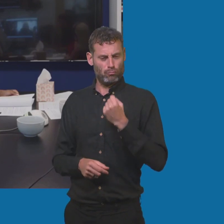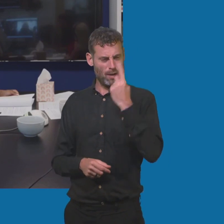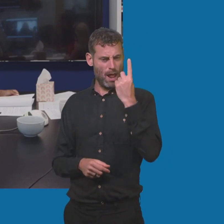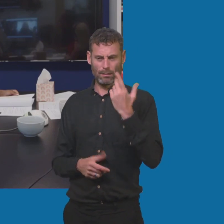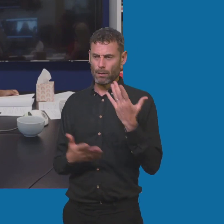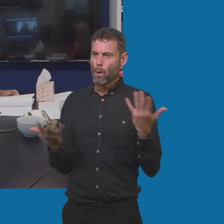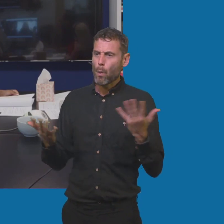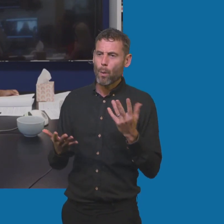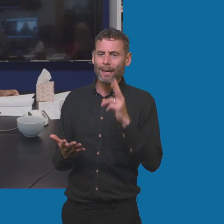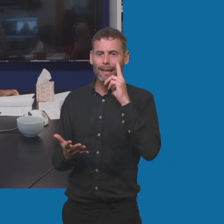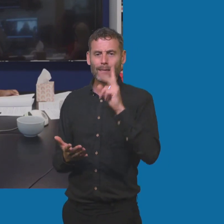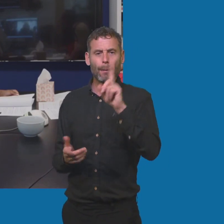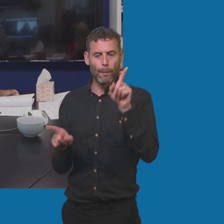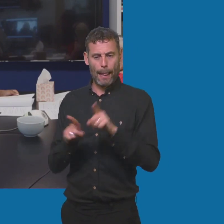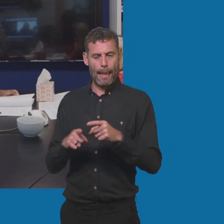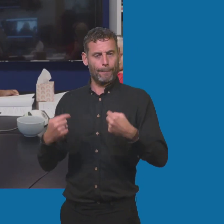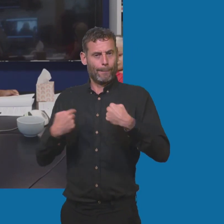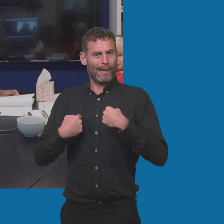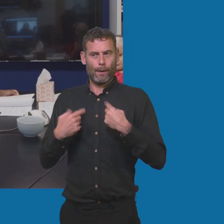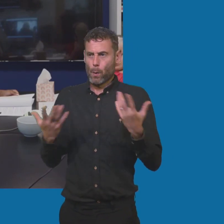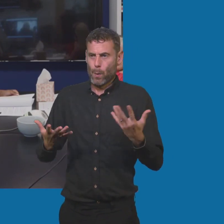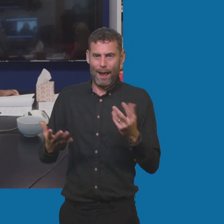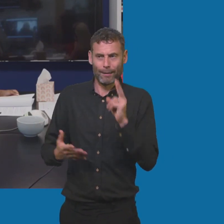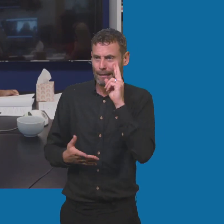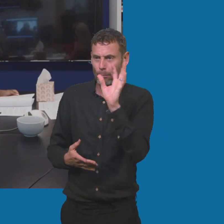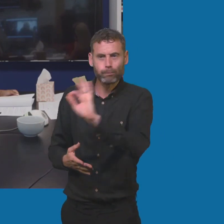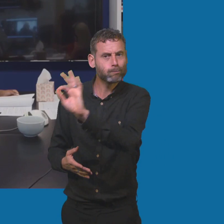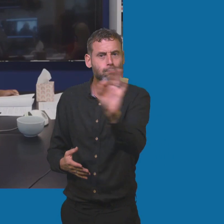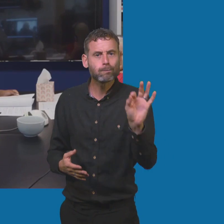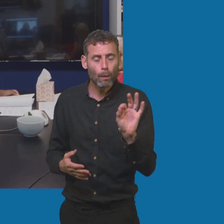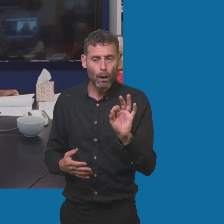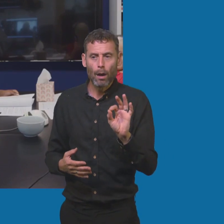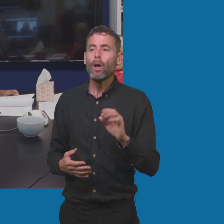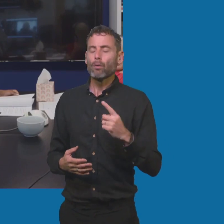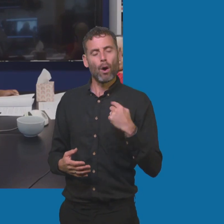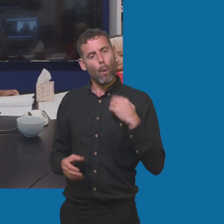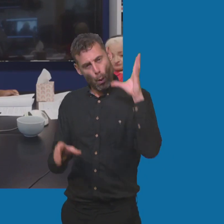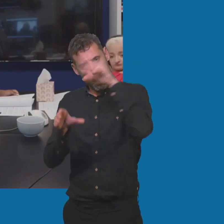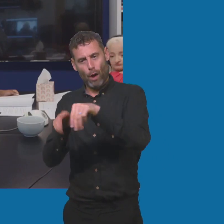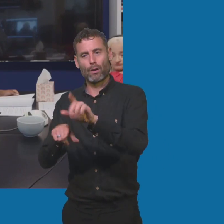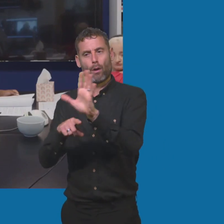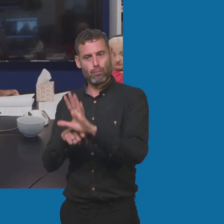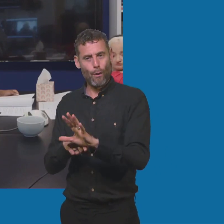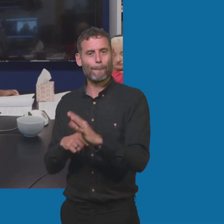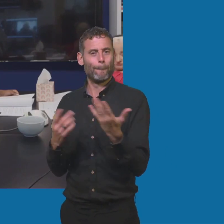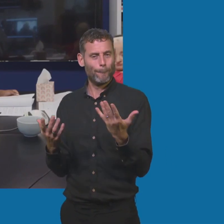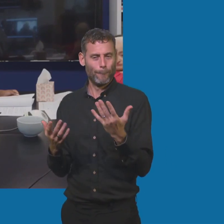going on these shows and being on social media and doing what I do in terms of